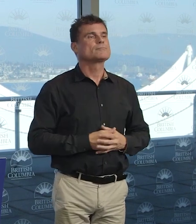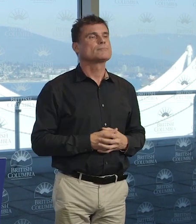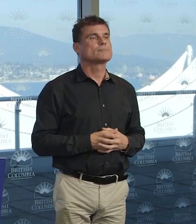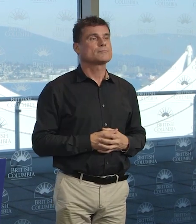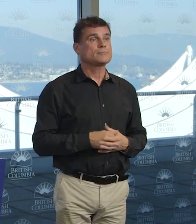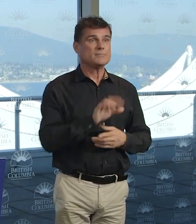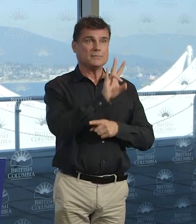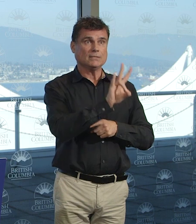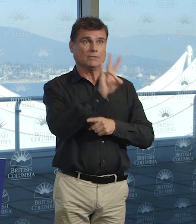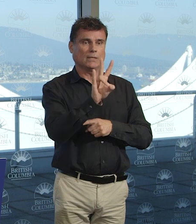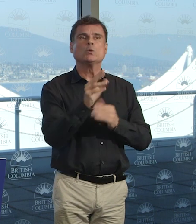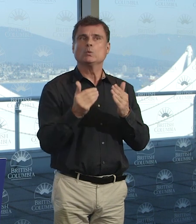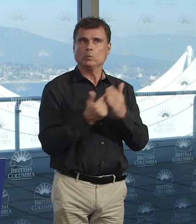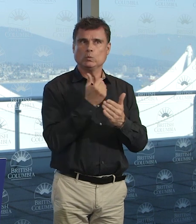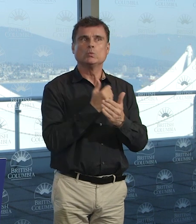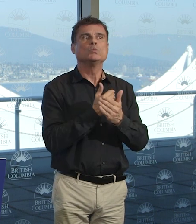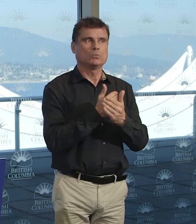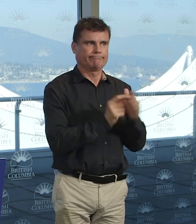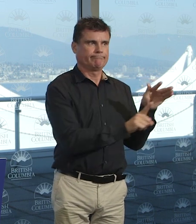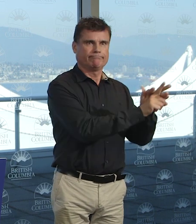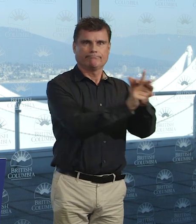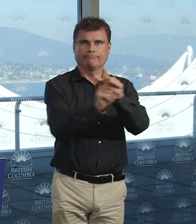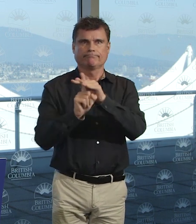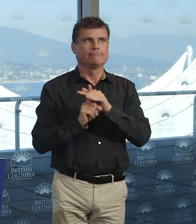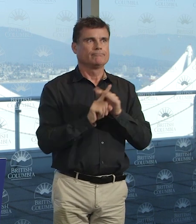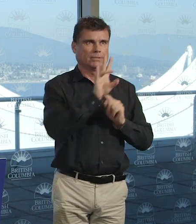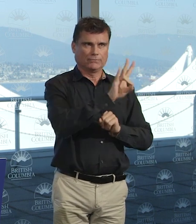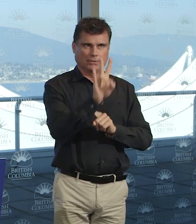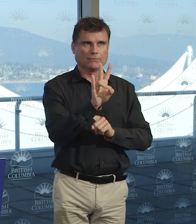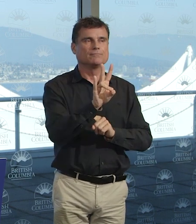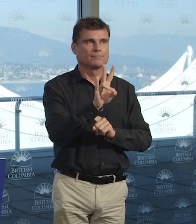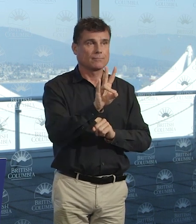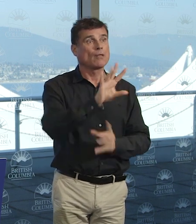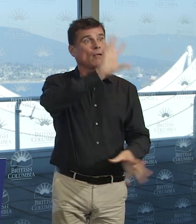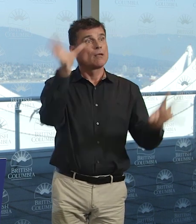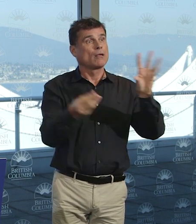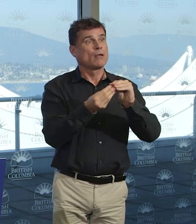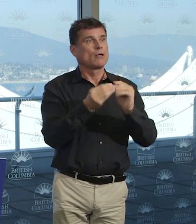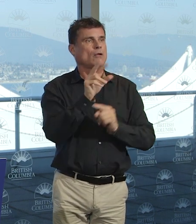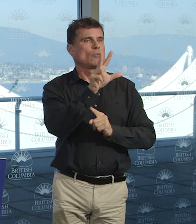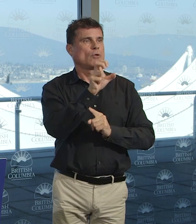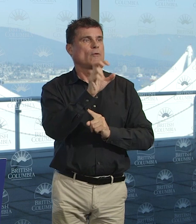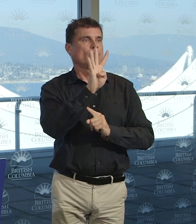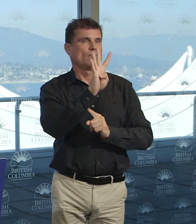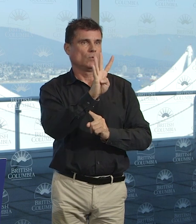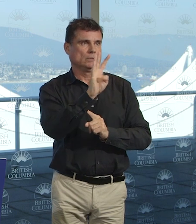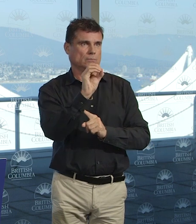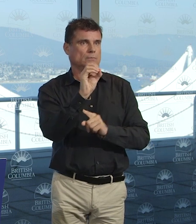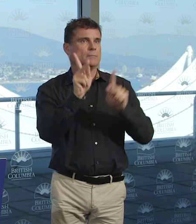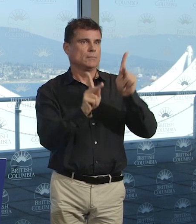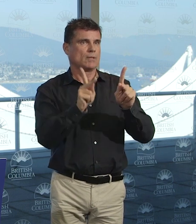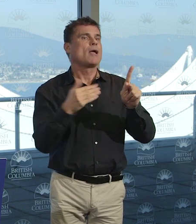cases tested here in British Columbia for a total of 348 people. This